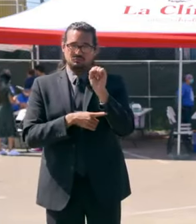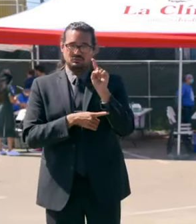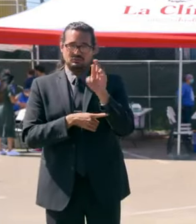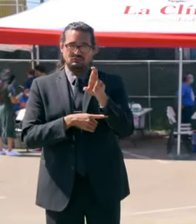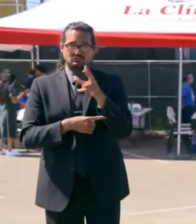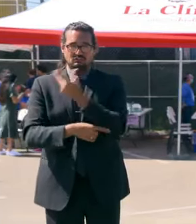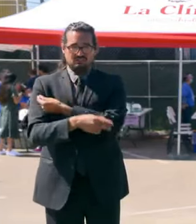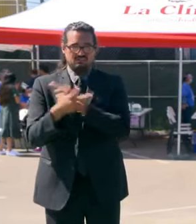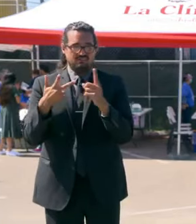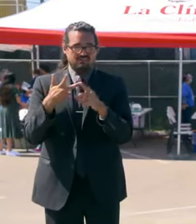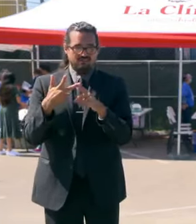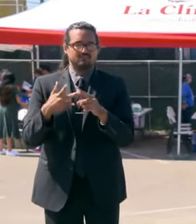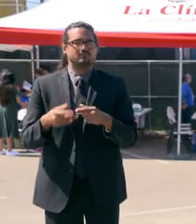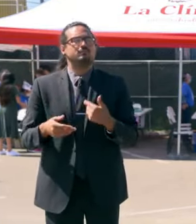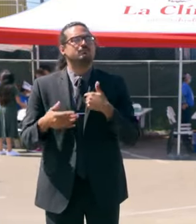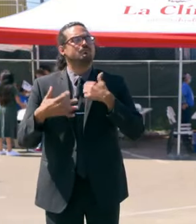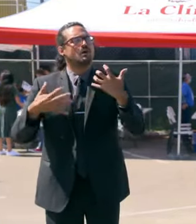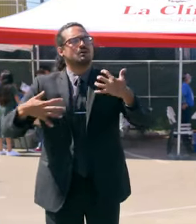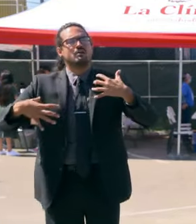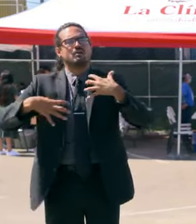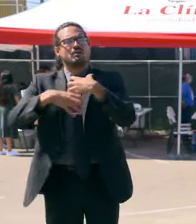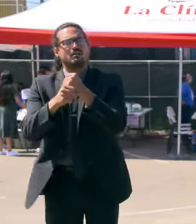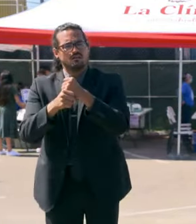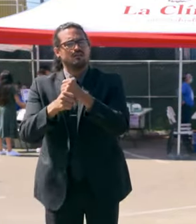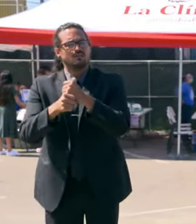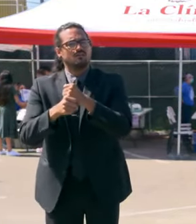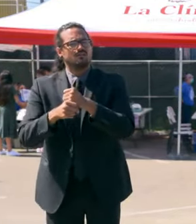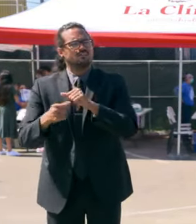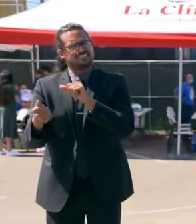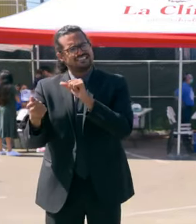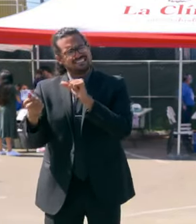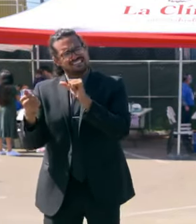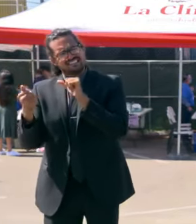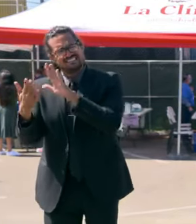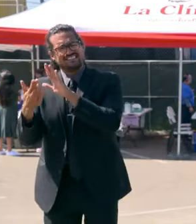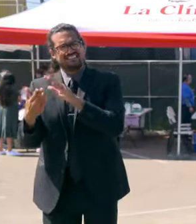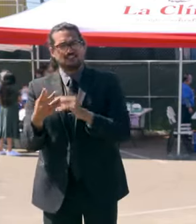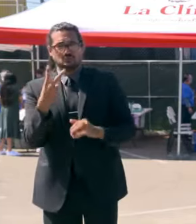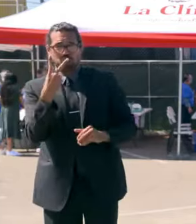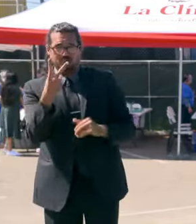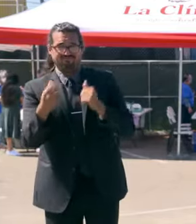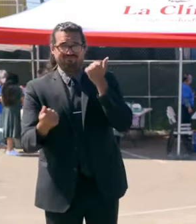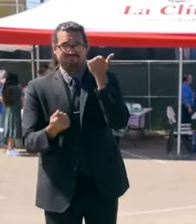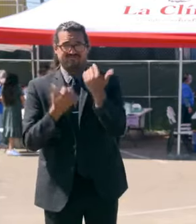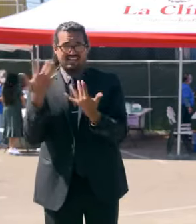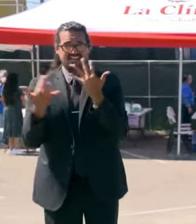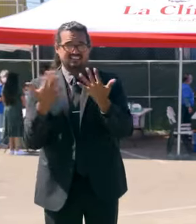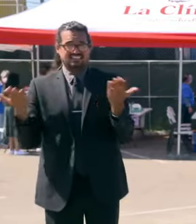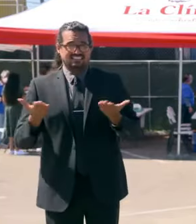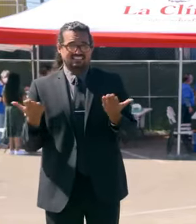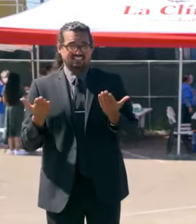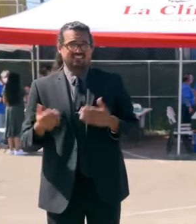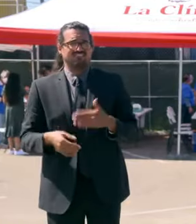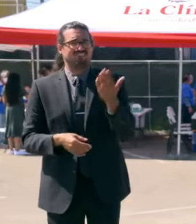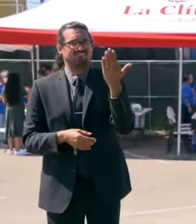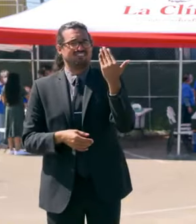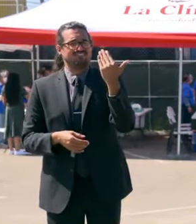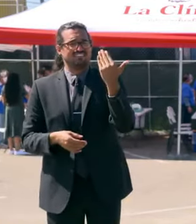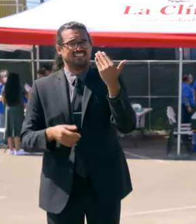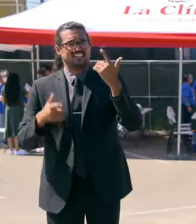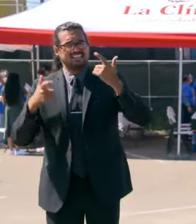We're continuing to battle two large-scale wildfires in the state. We have 15 large active wildfires, two